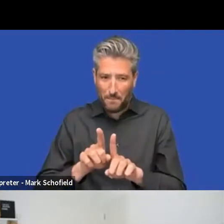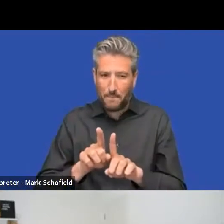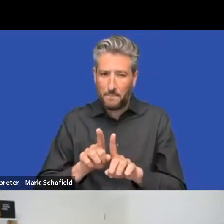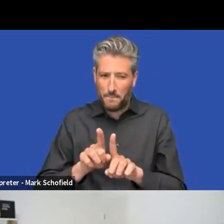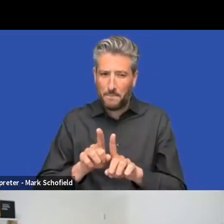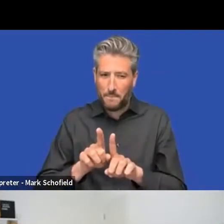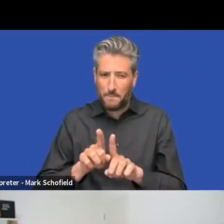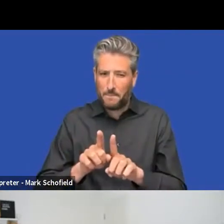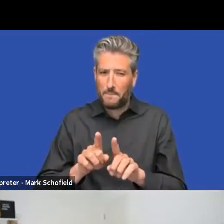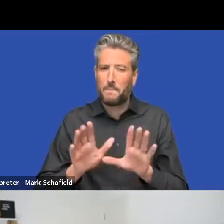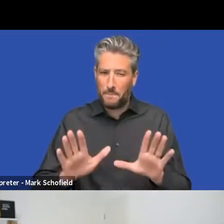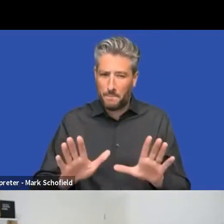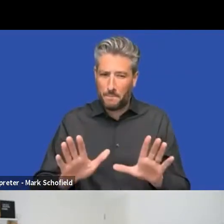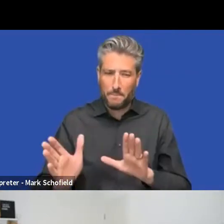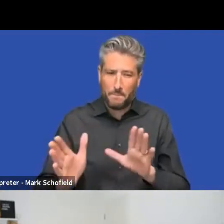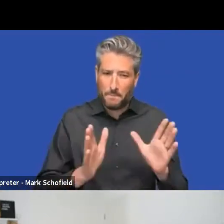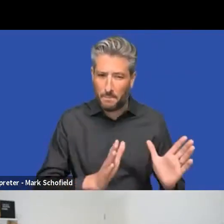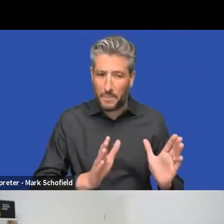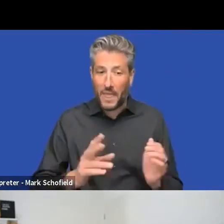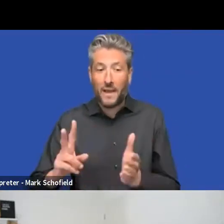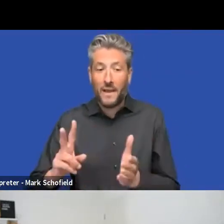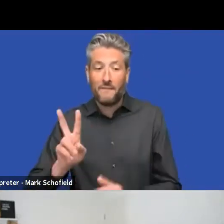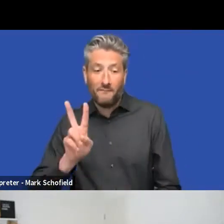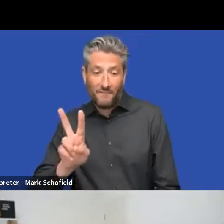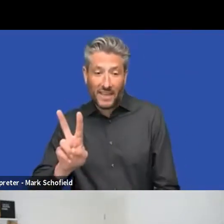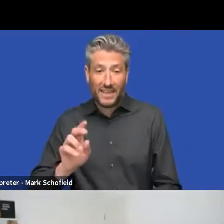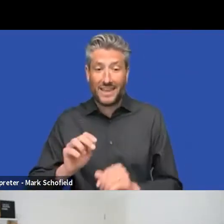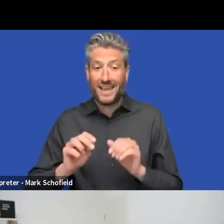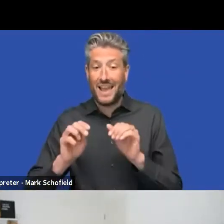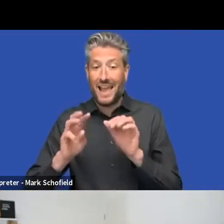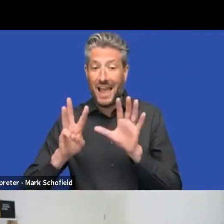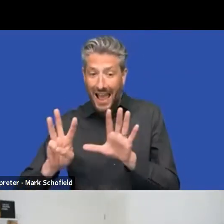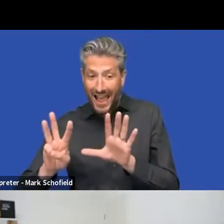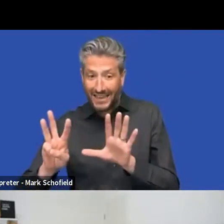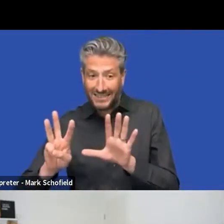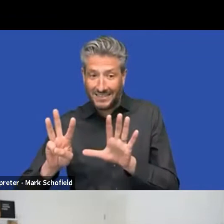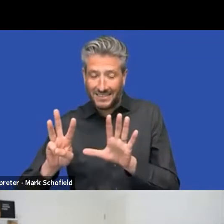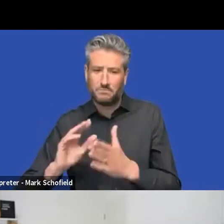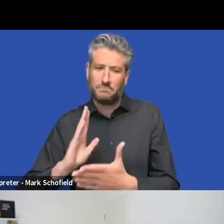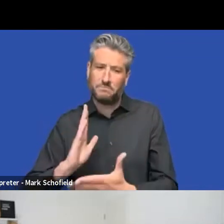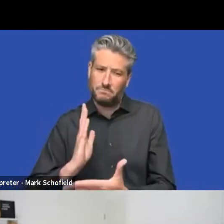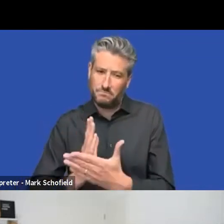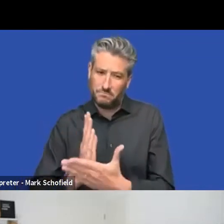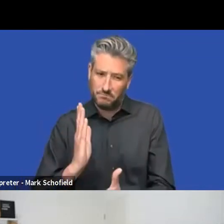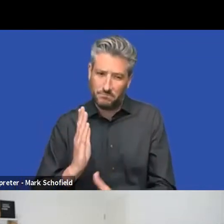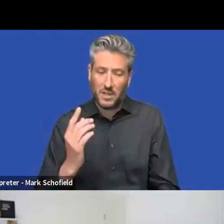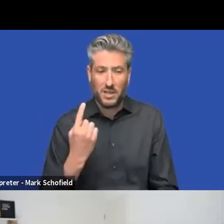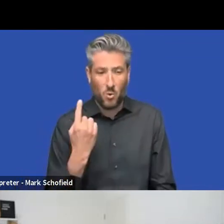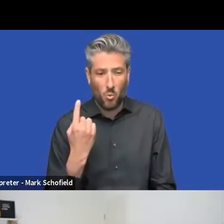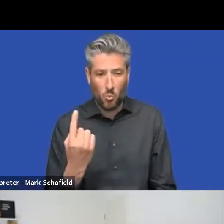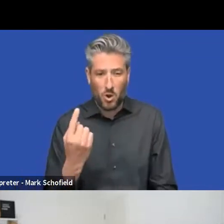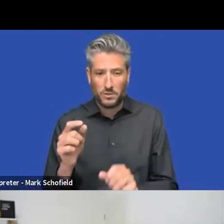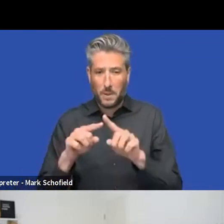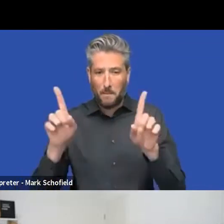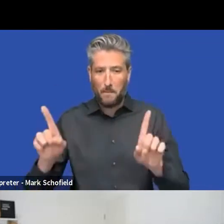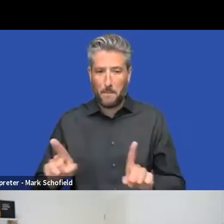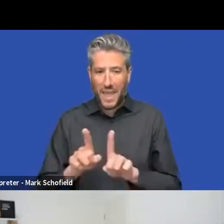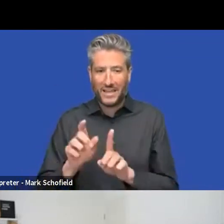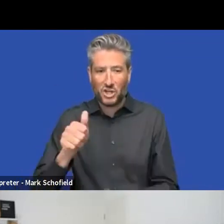first, uh, it was first real, uh, single page app where everything was JavaScript. Uh, I guess, was, was, was,